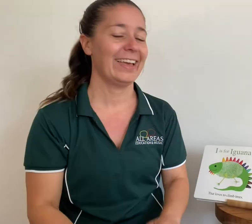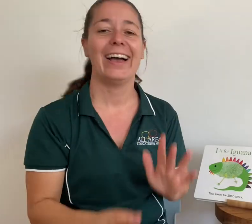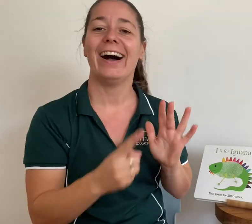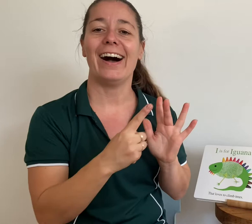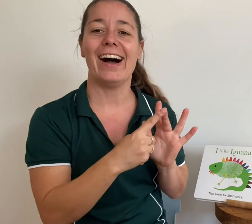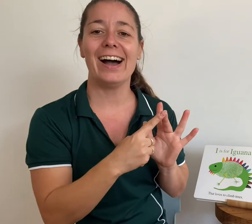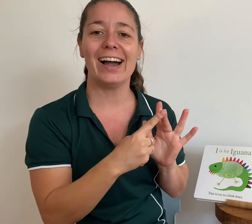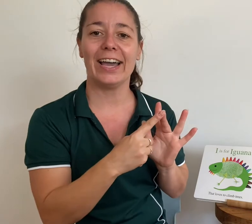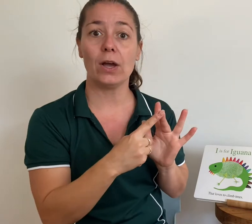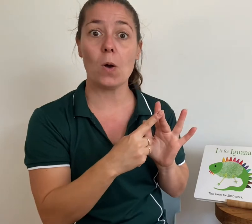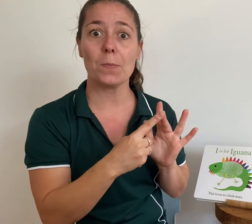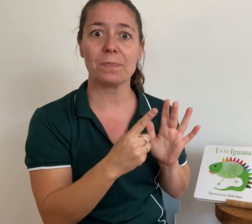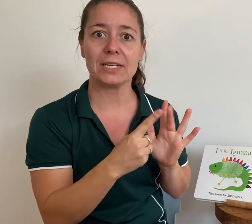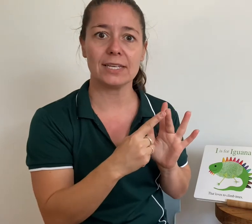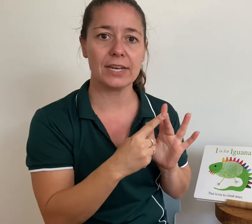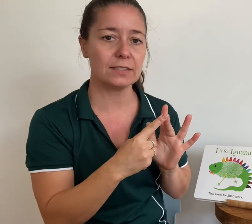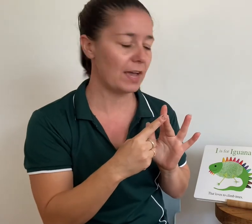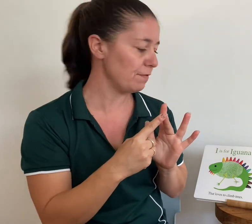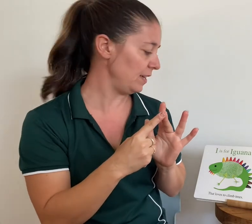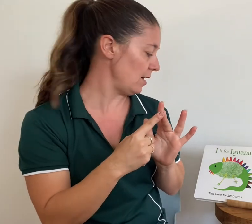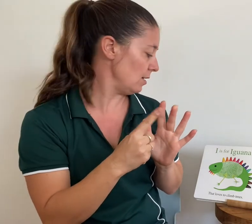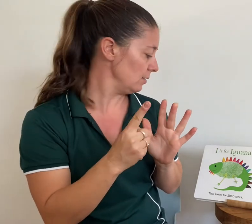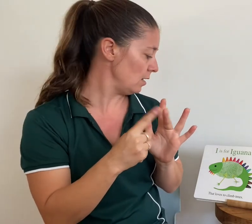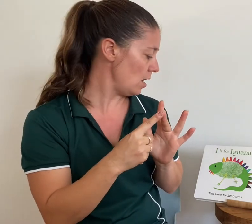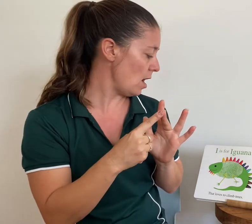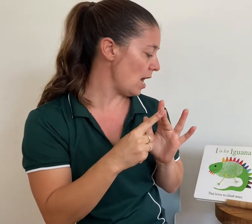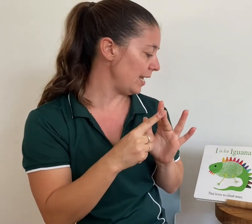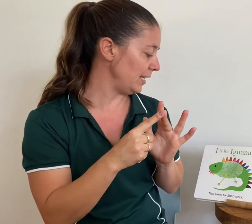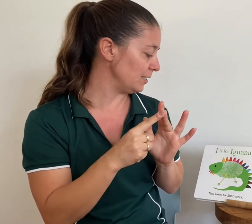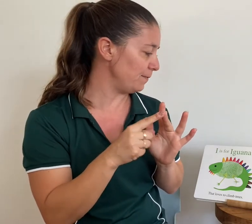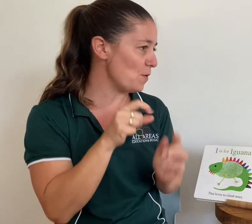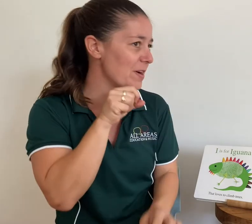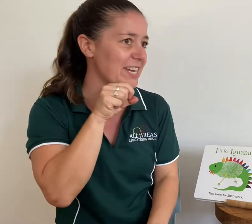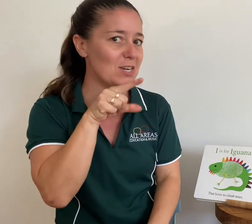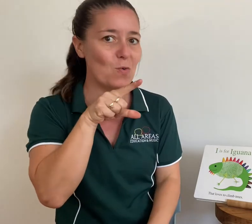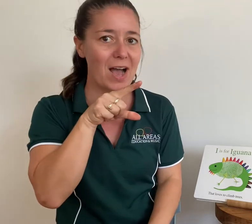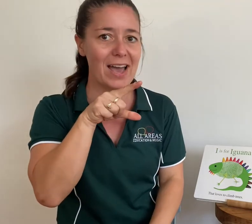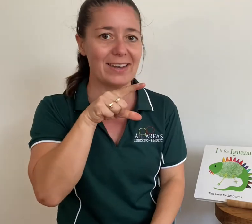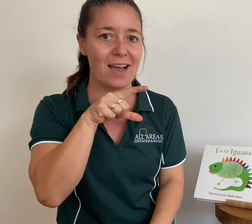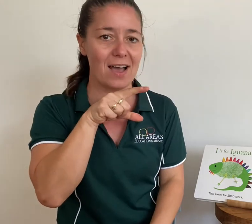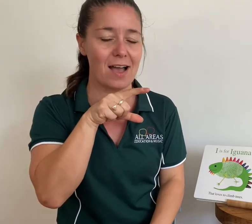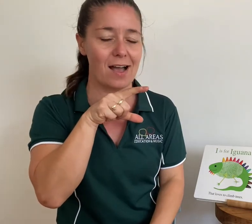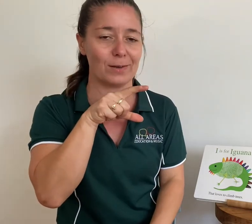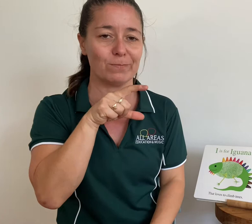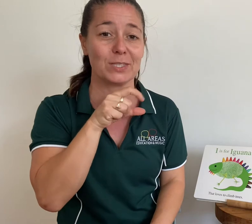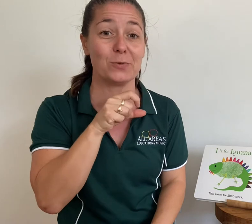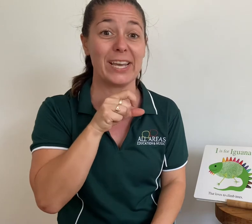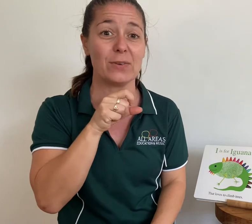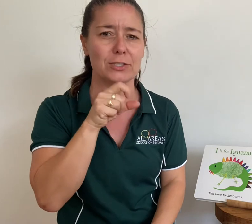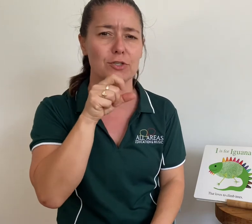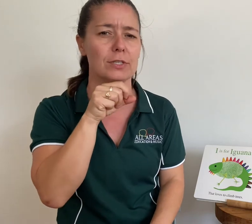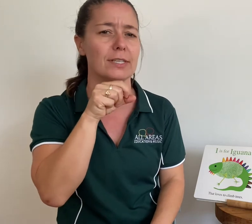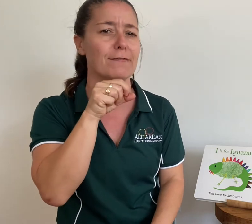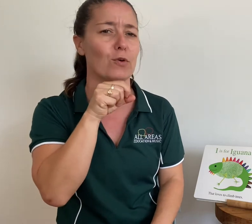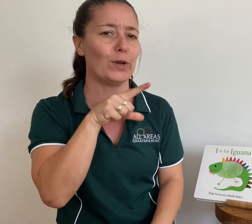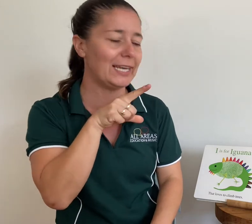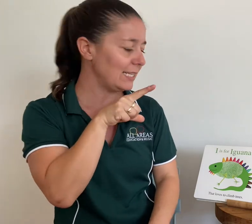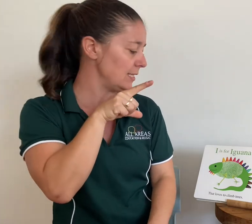I, oh, that's our next vowel finger. I is for iguana. So we're going to do the sign for lizard.